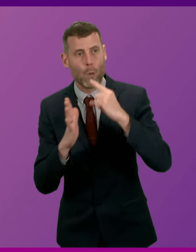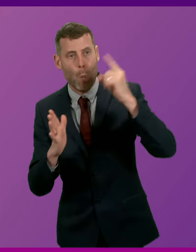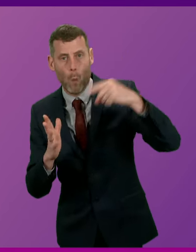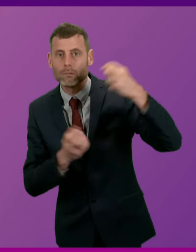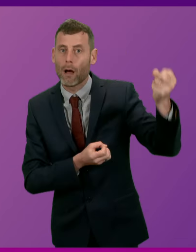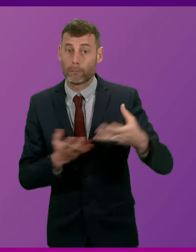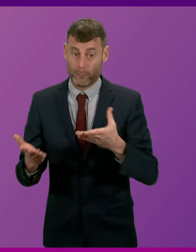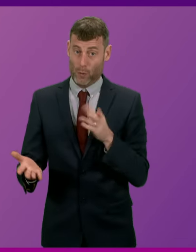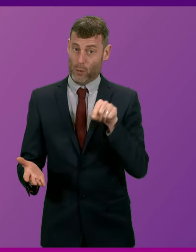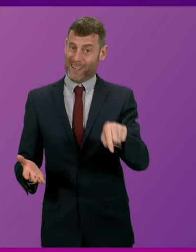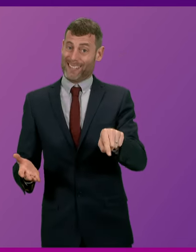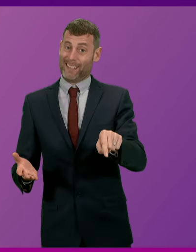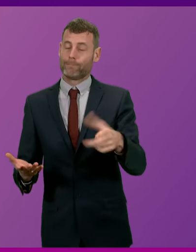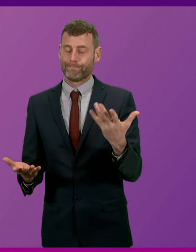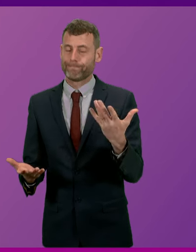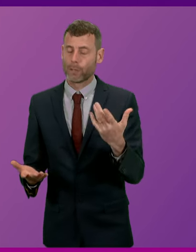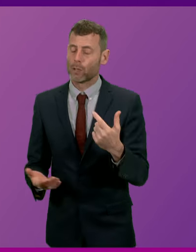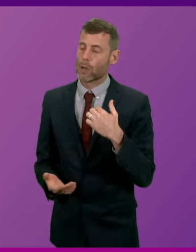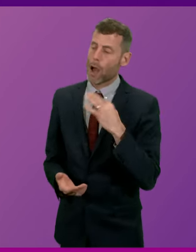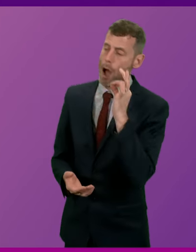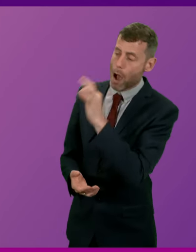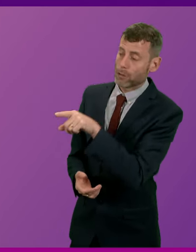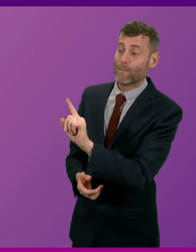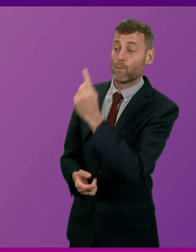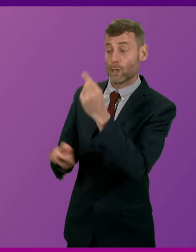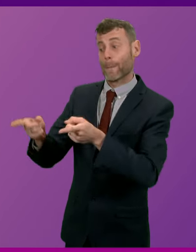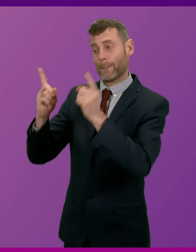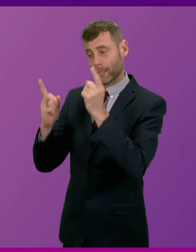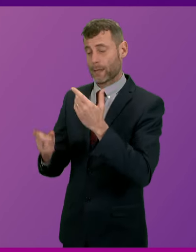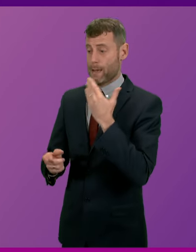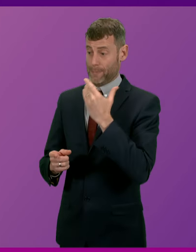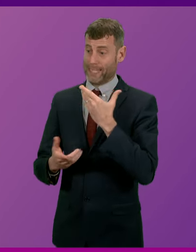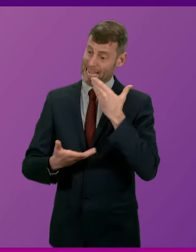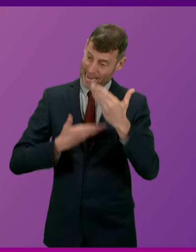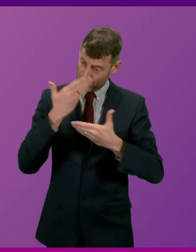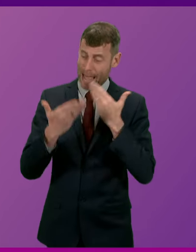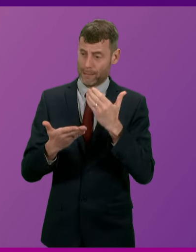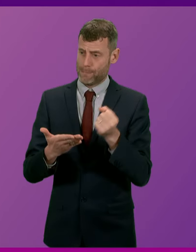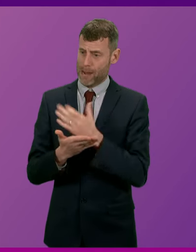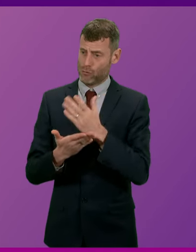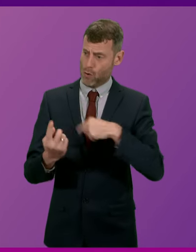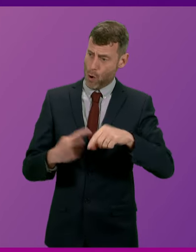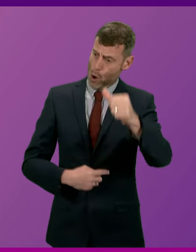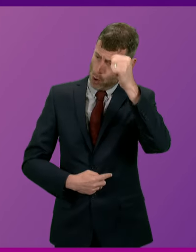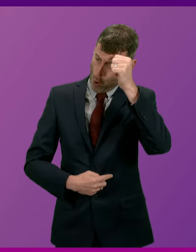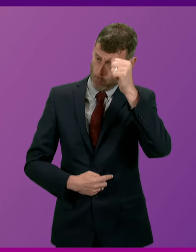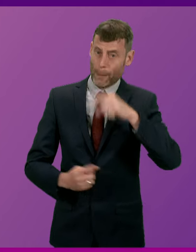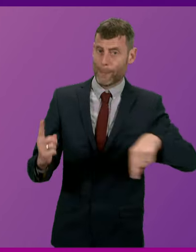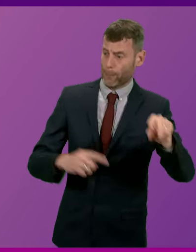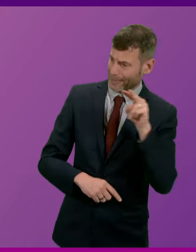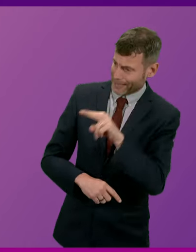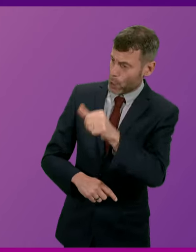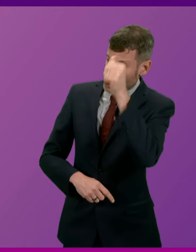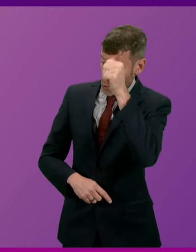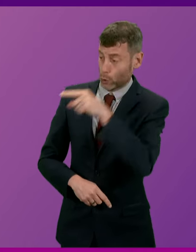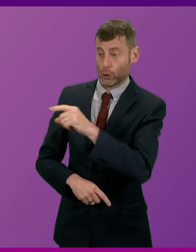Can the First Minister once again assure the Chamber and the public that the Scottish Government are doing all